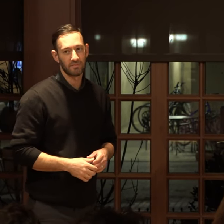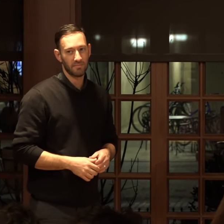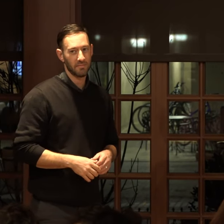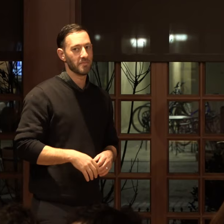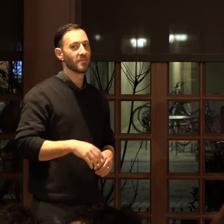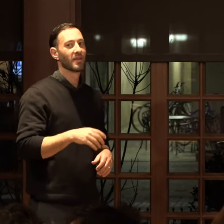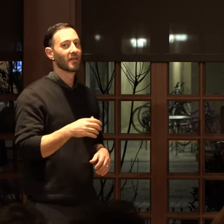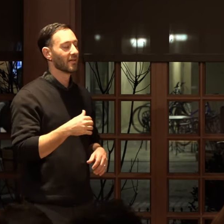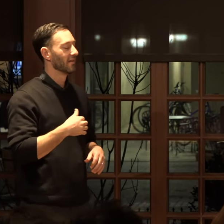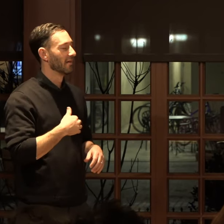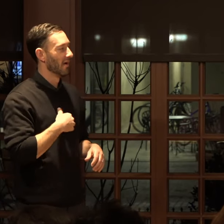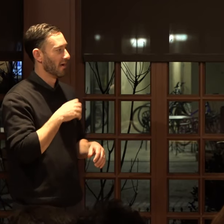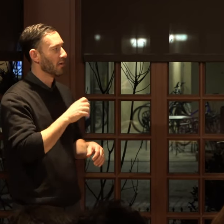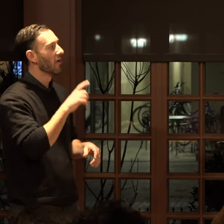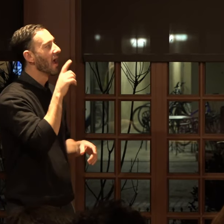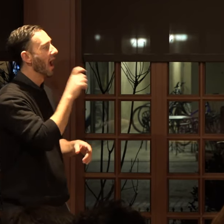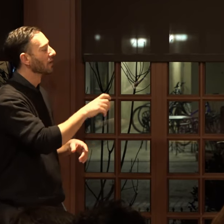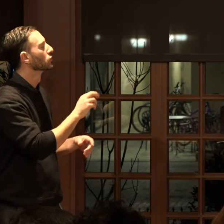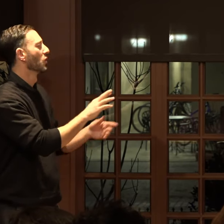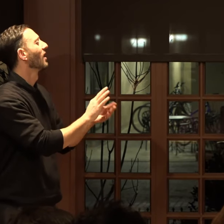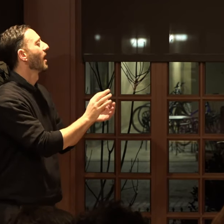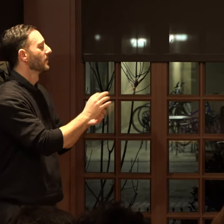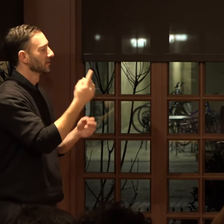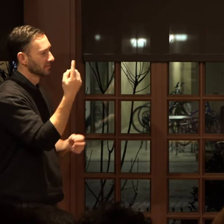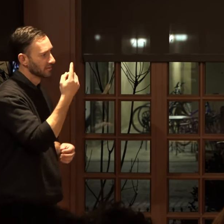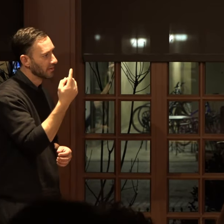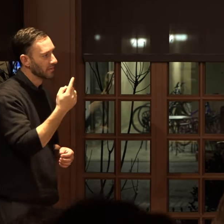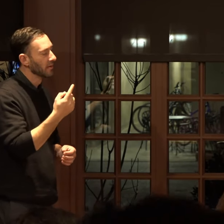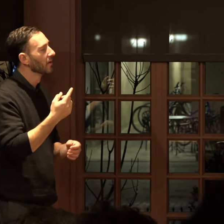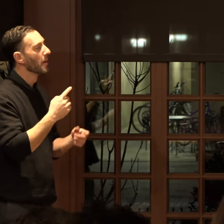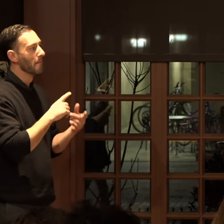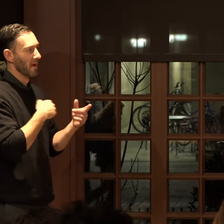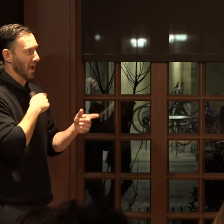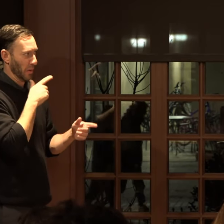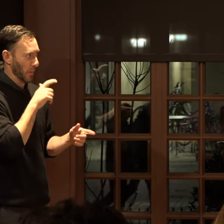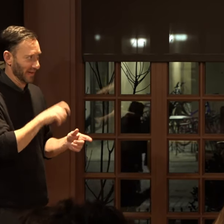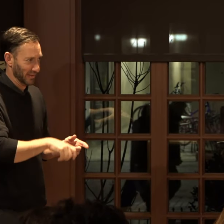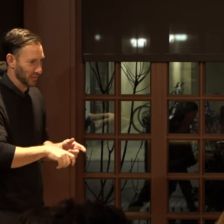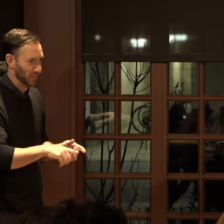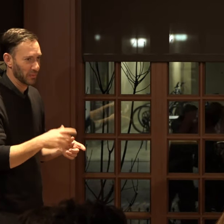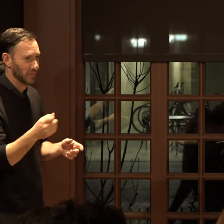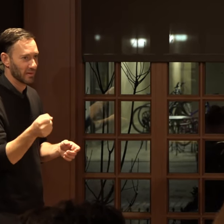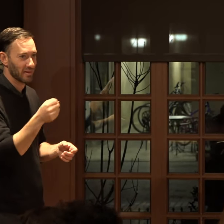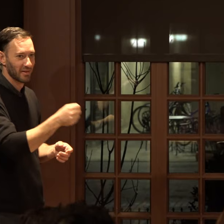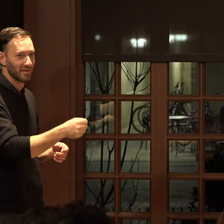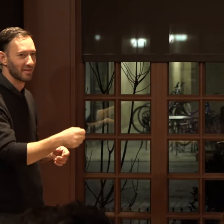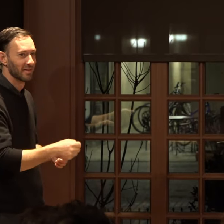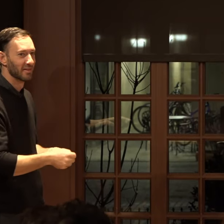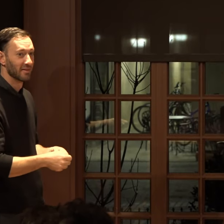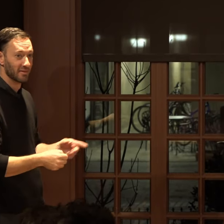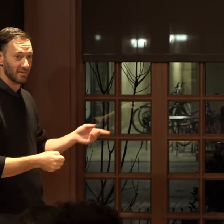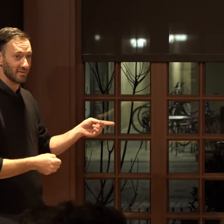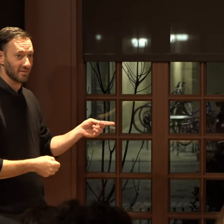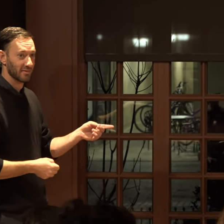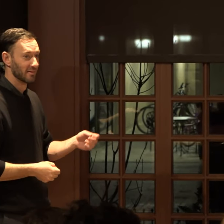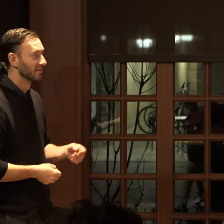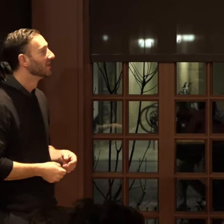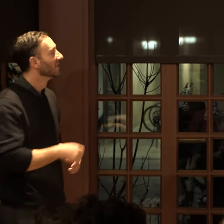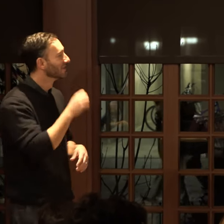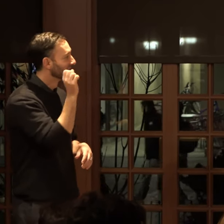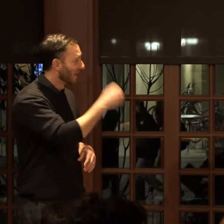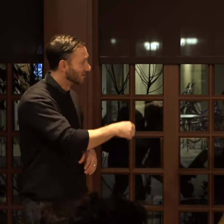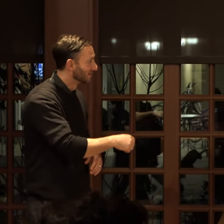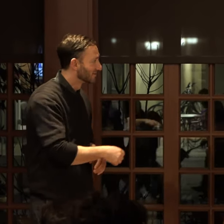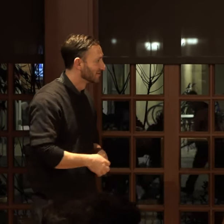I could ask or comment something but I don't need to. Can I ask a question? Yes.